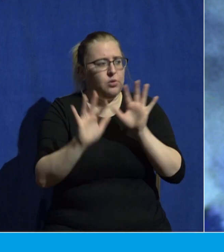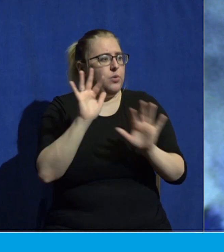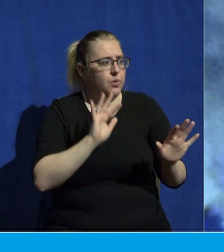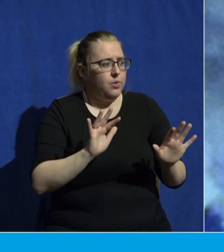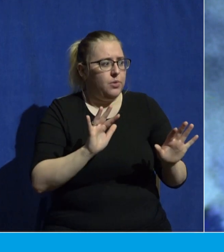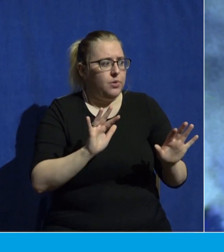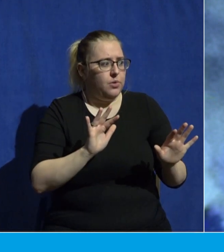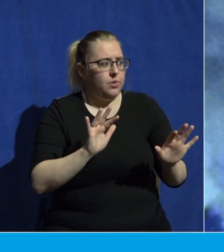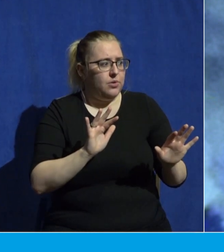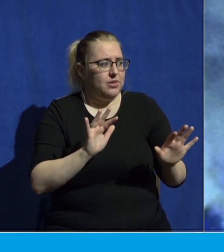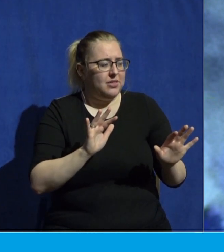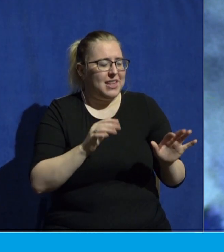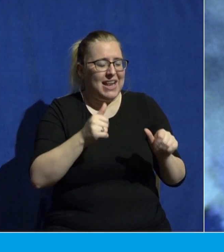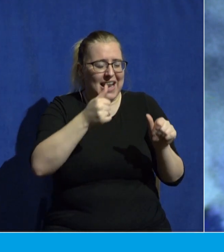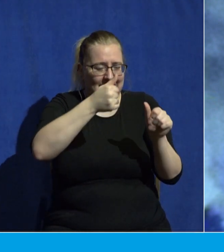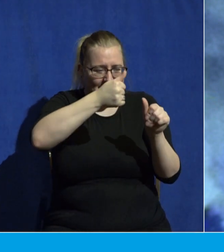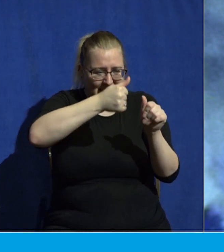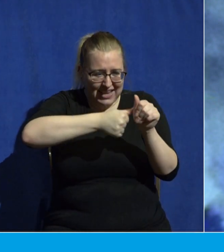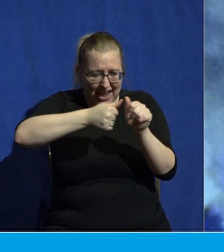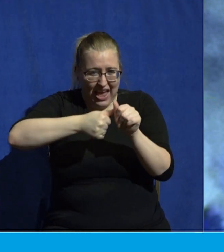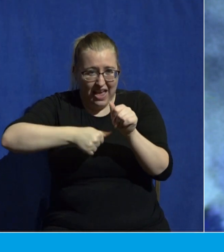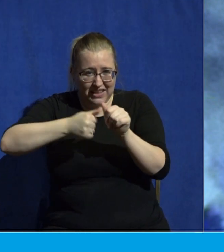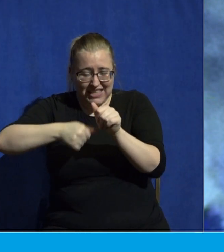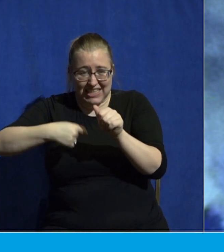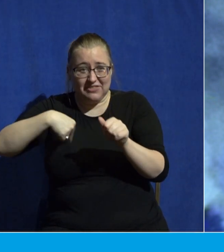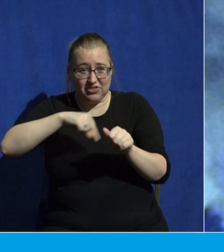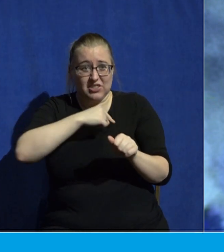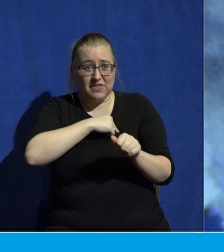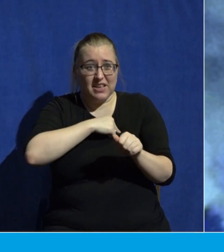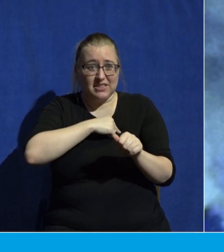Every single one of us are headed to our own funeral.